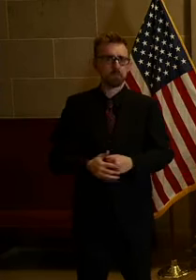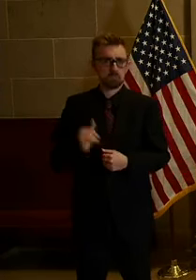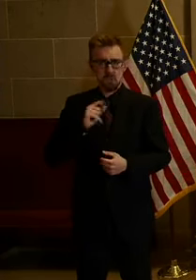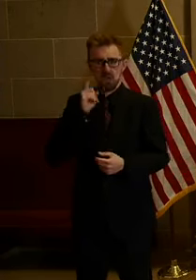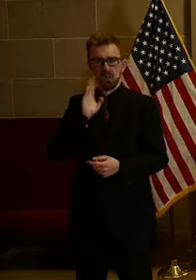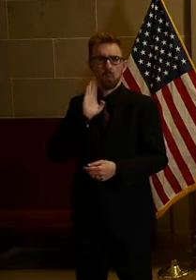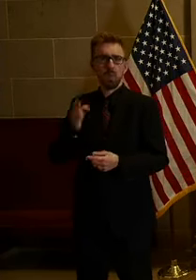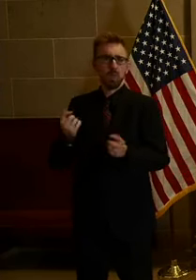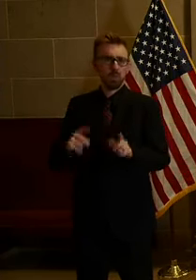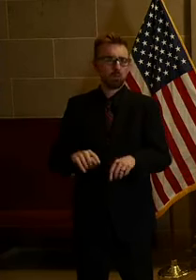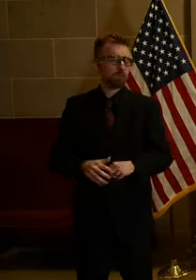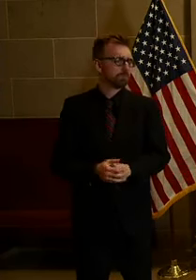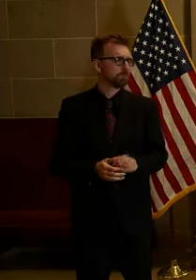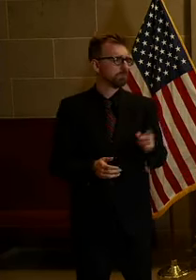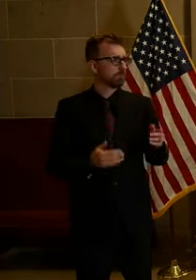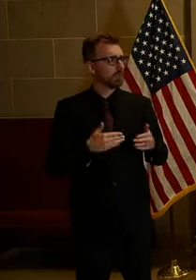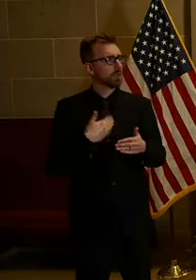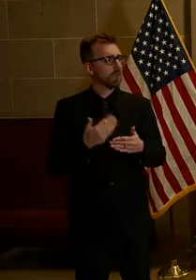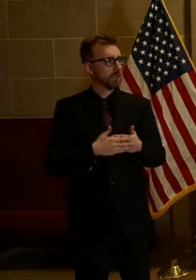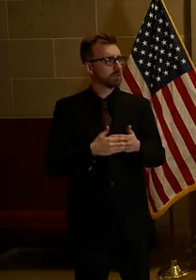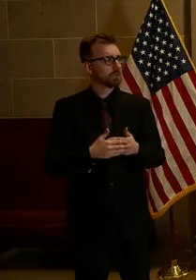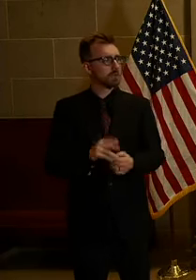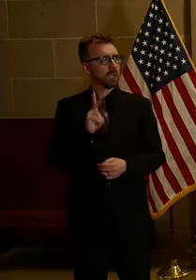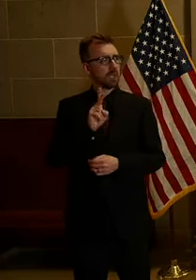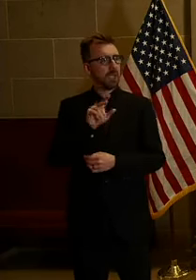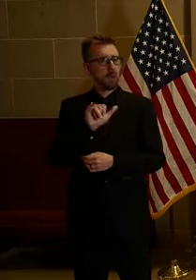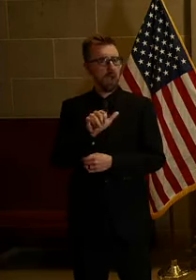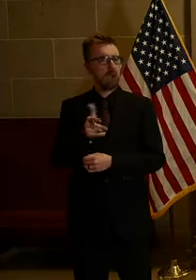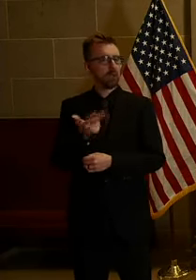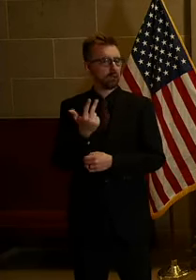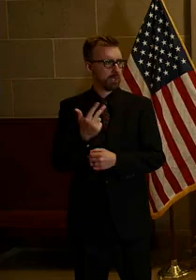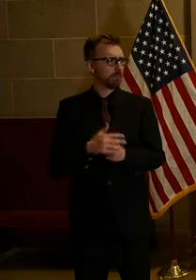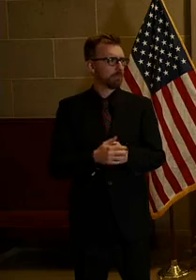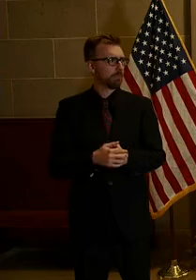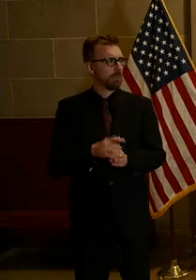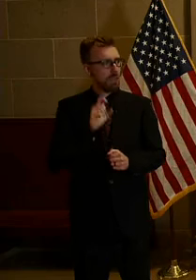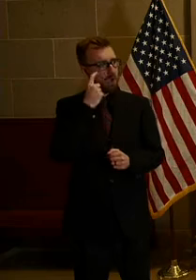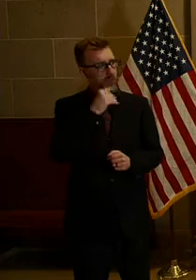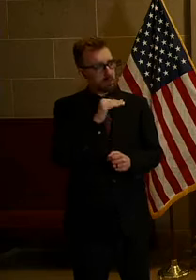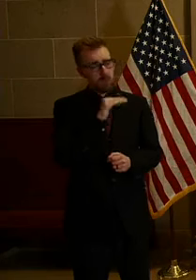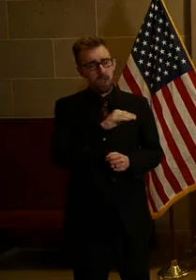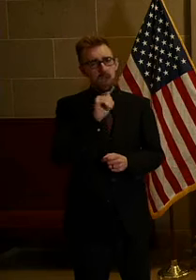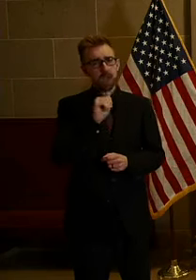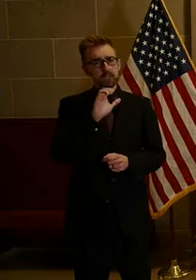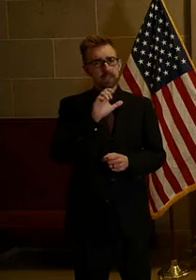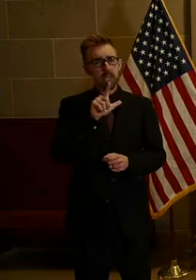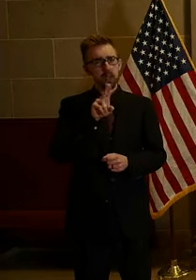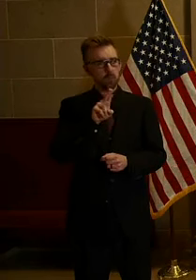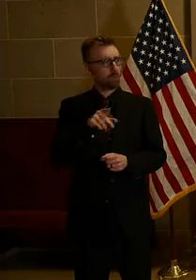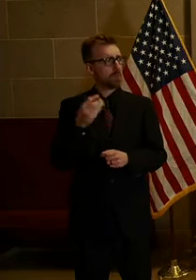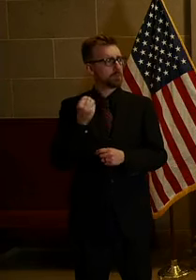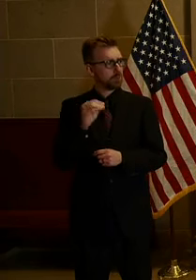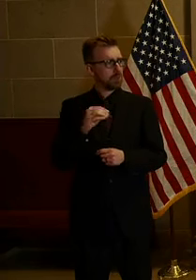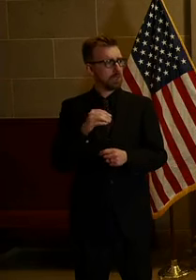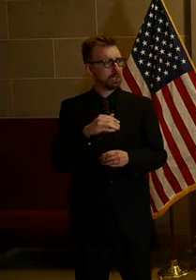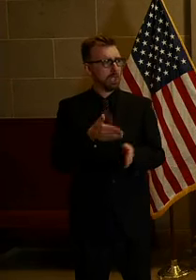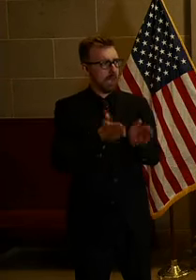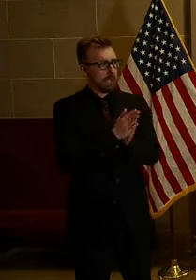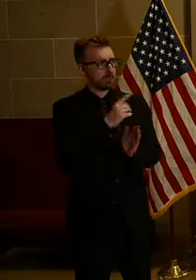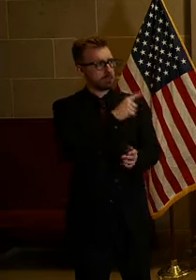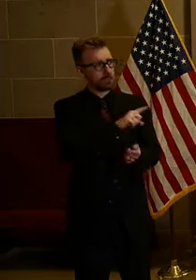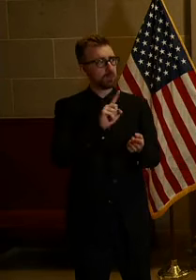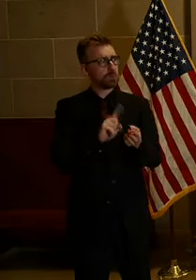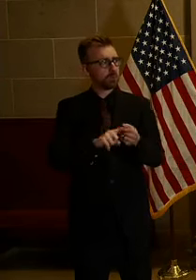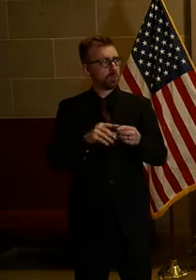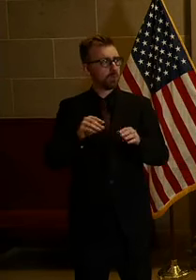Okay, the next one is from Nikki Ogle ky3 Governor Parson, the ACLU of Missouri is calling for you to grant the